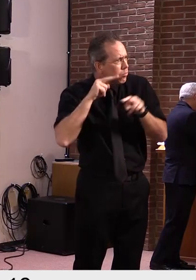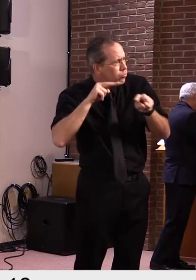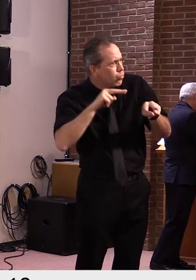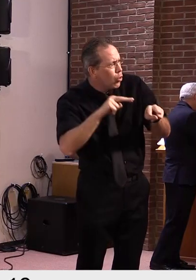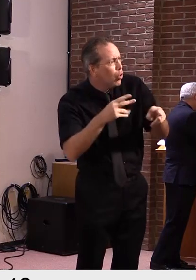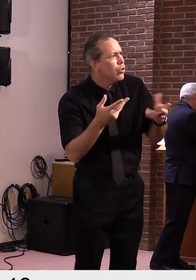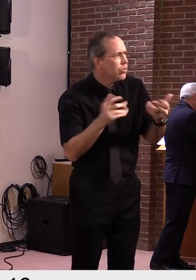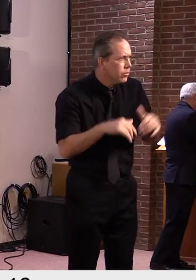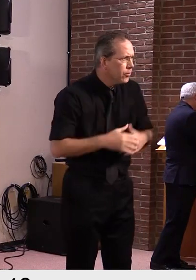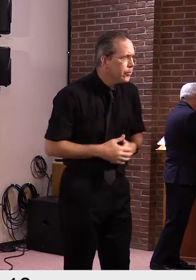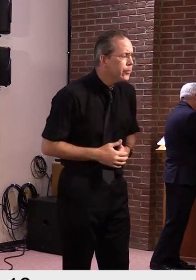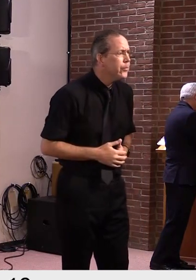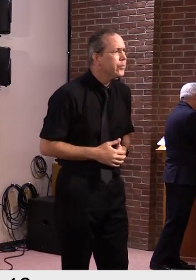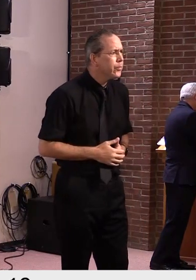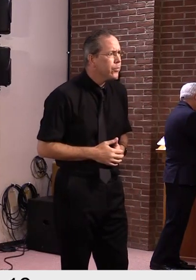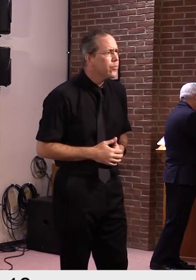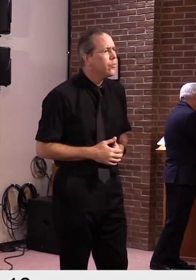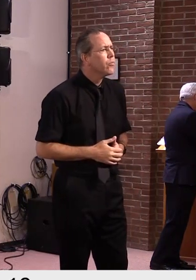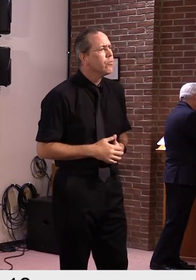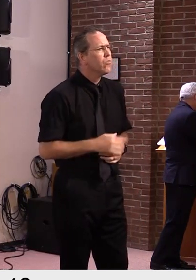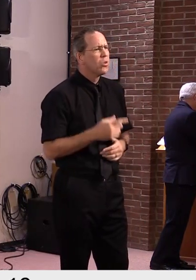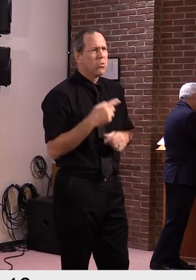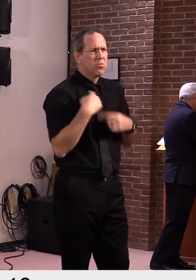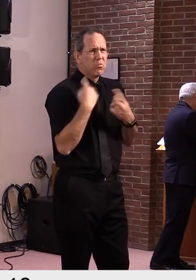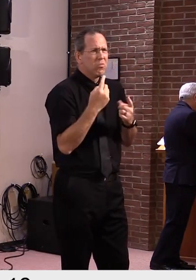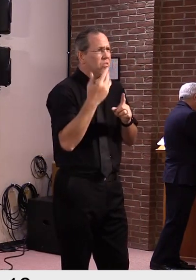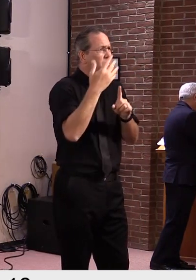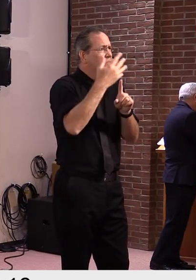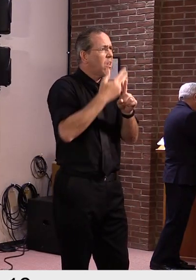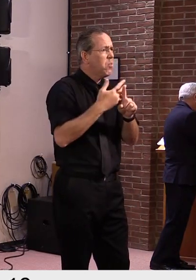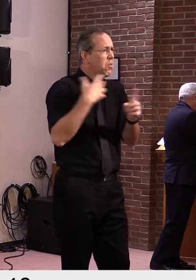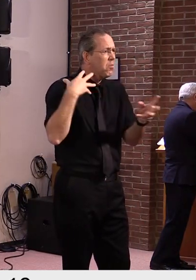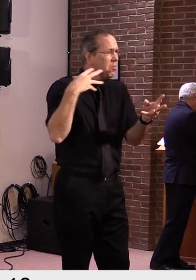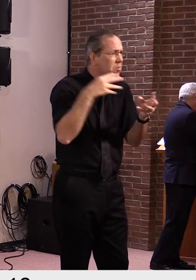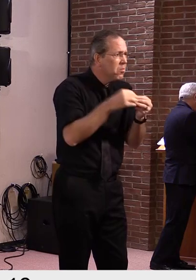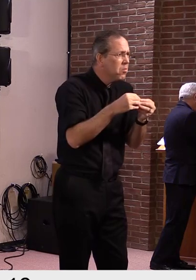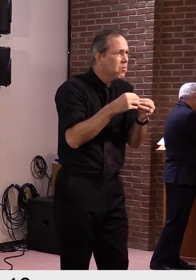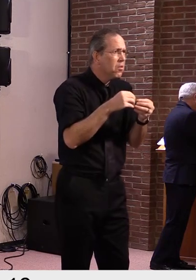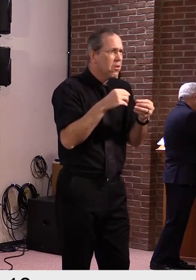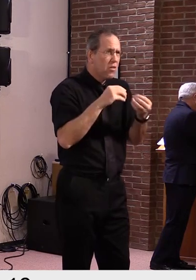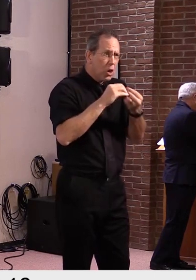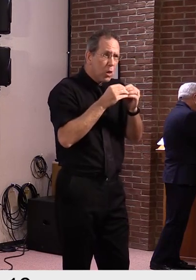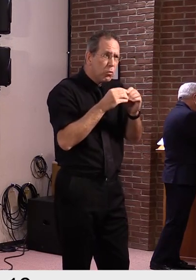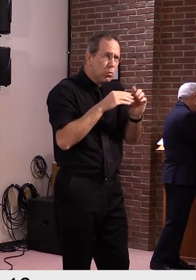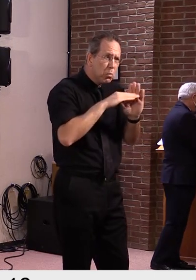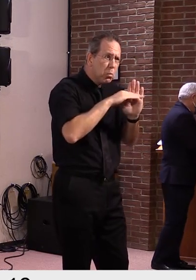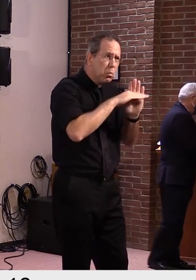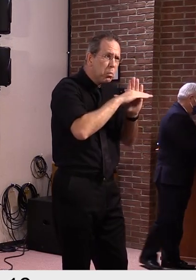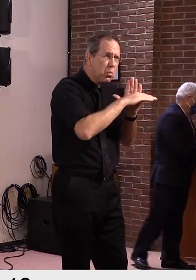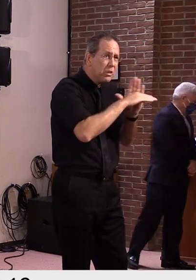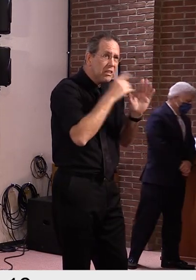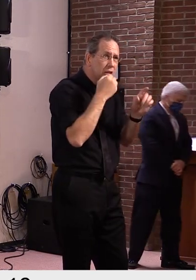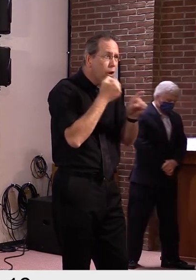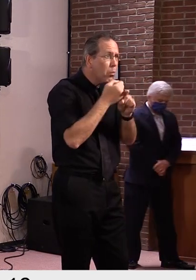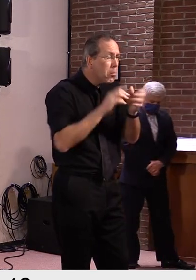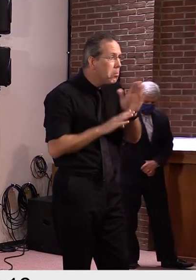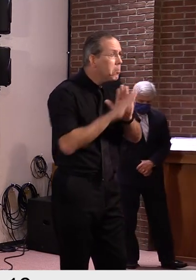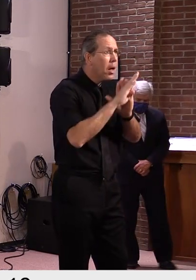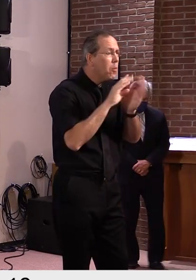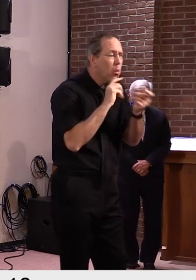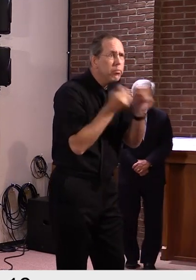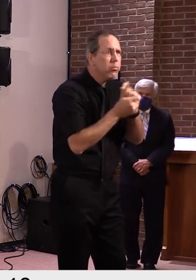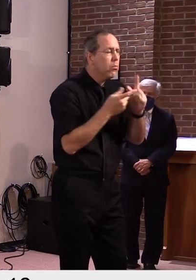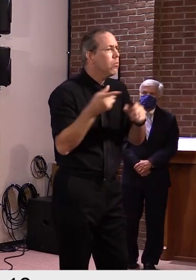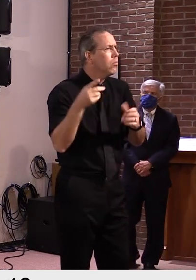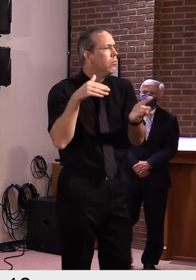over the last five months, if the data or the expert advice changes, we'll have the courage